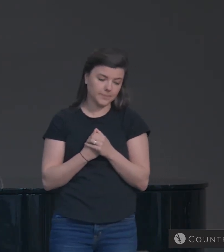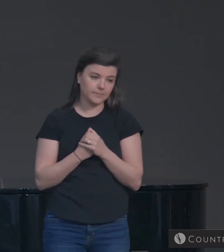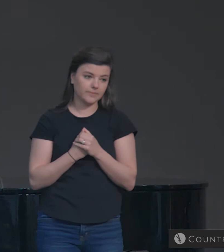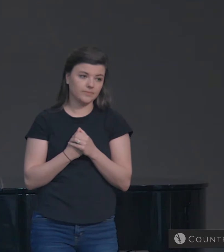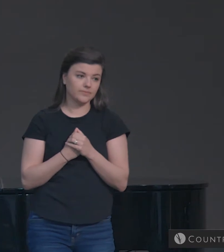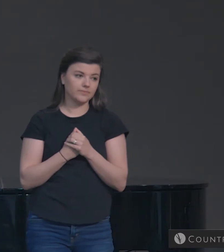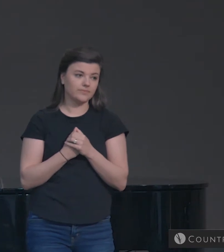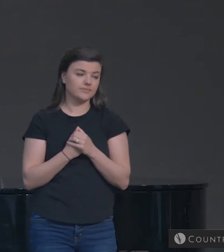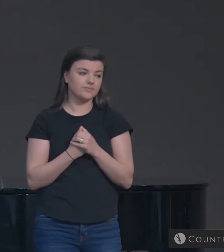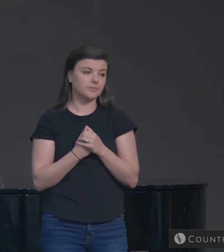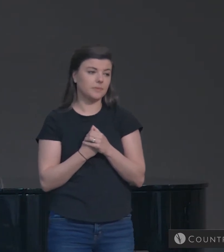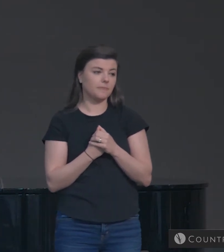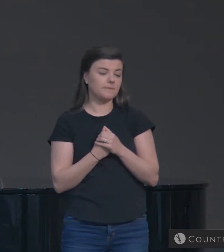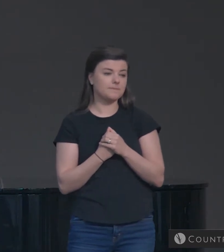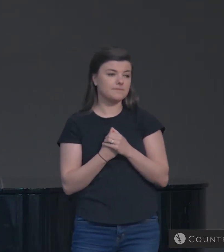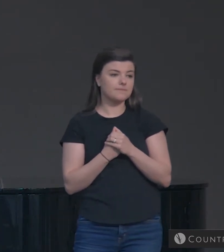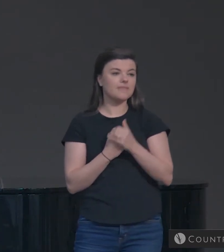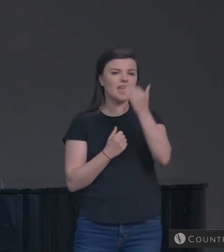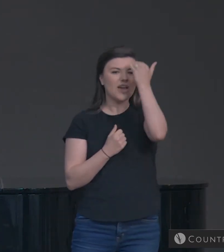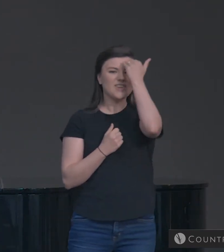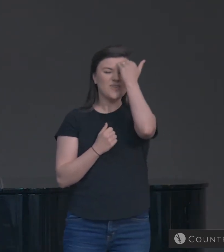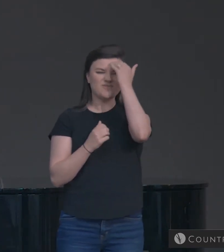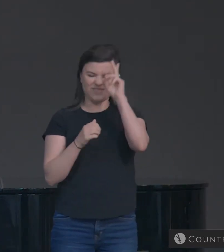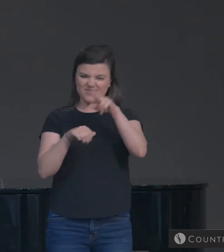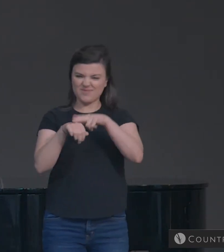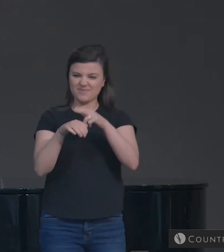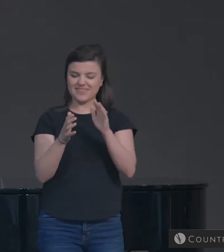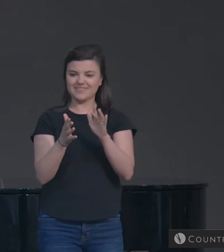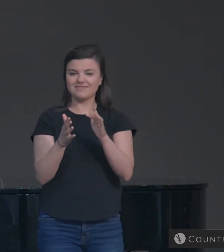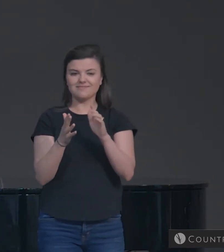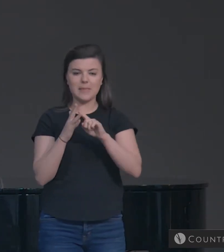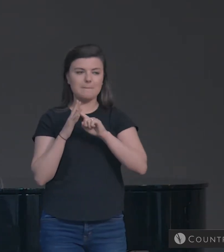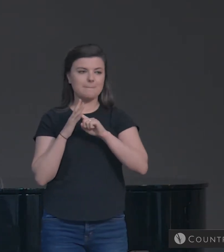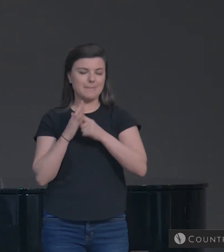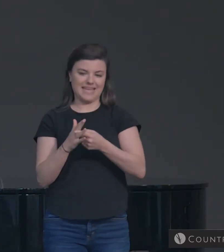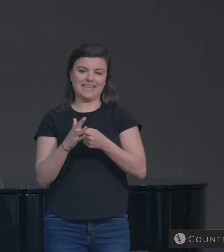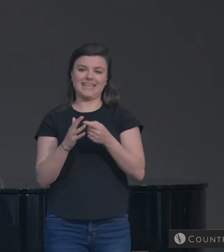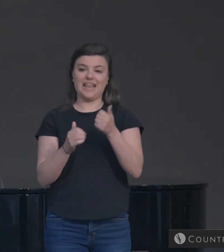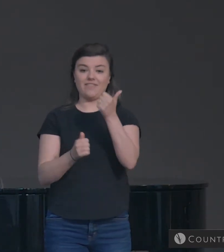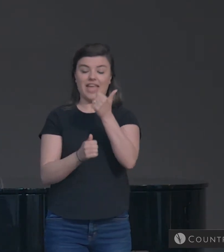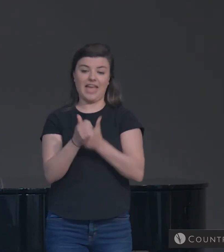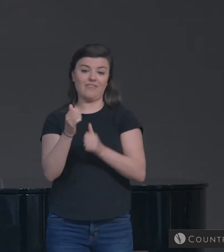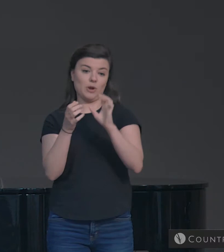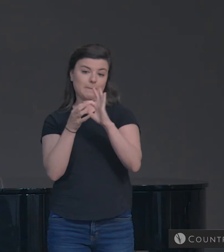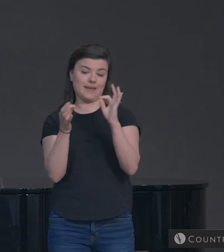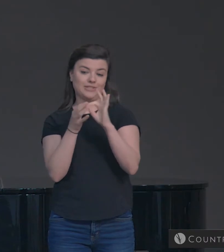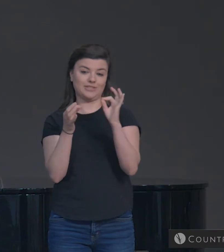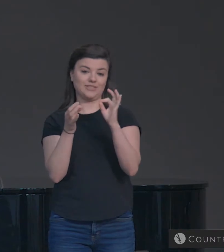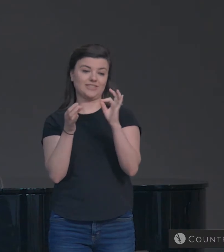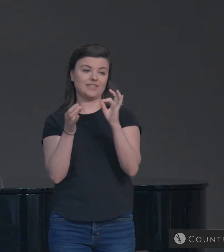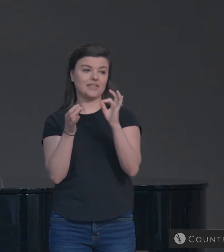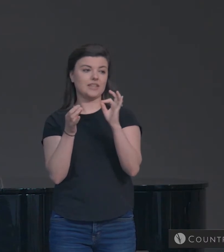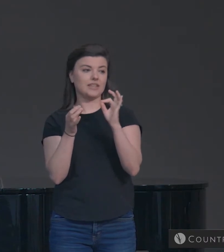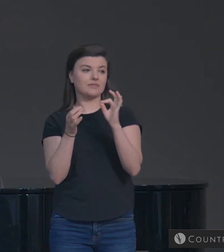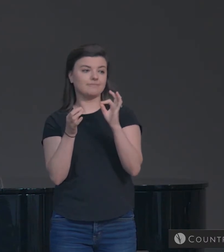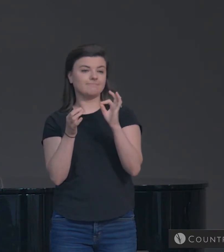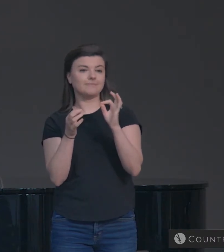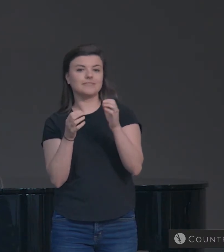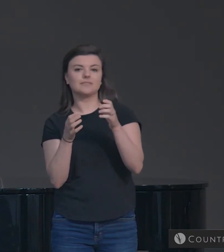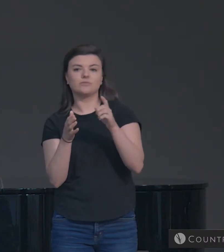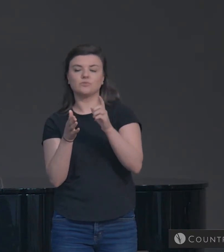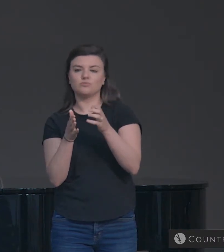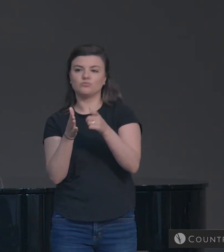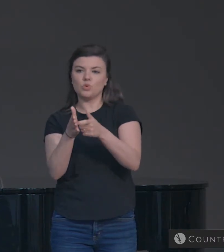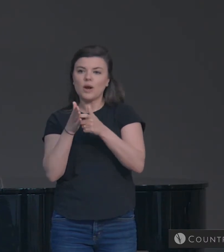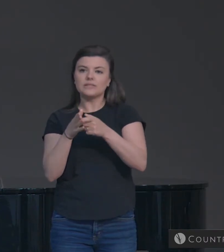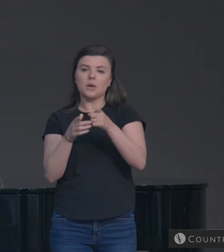And I know that usually at the beginning of every message on Sunday morning it takes everybody to get a second to be